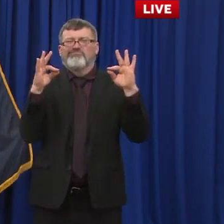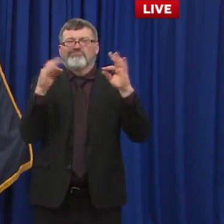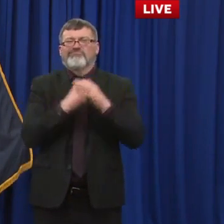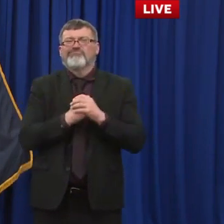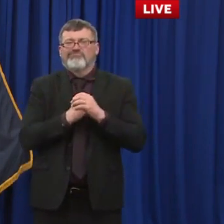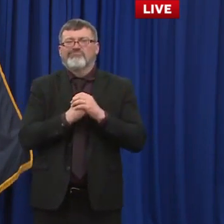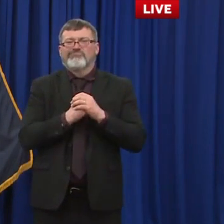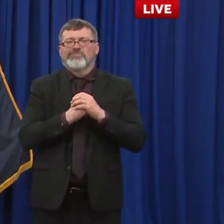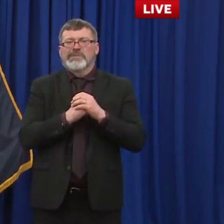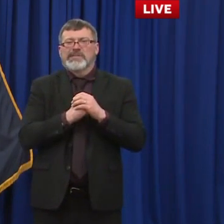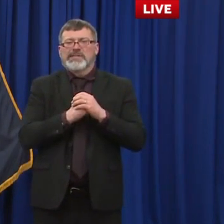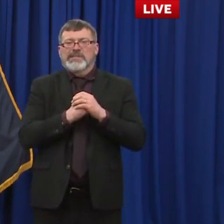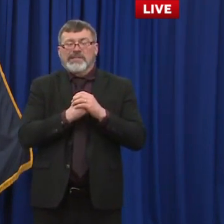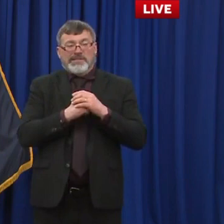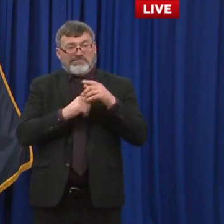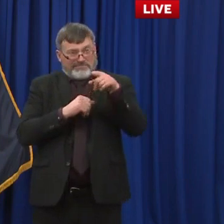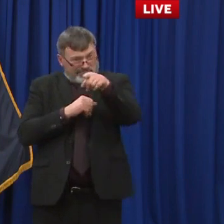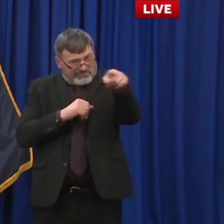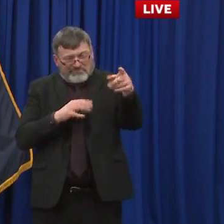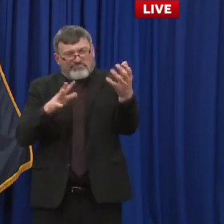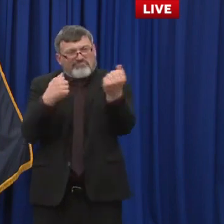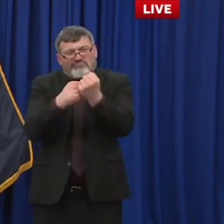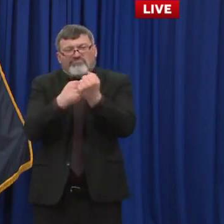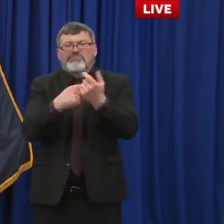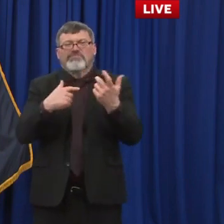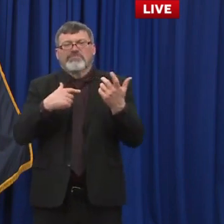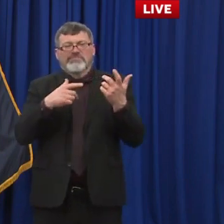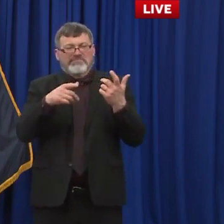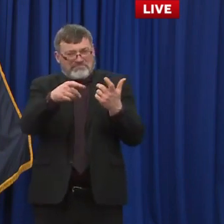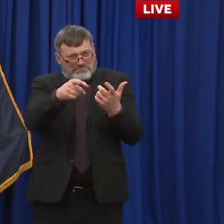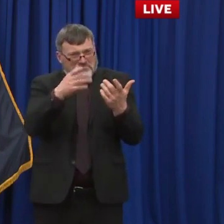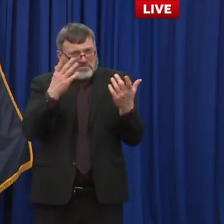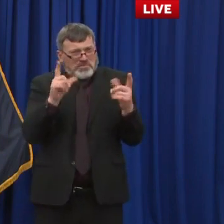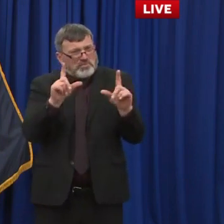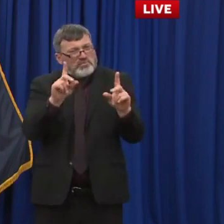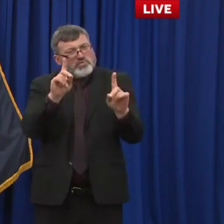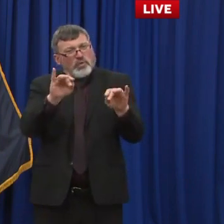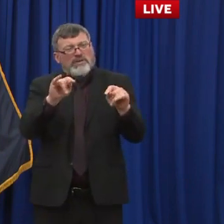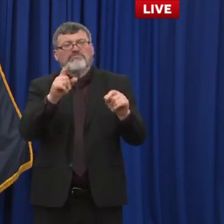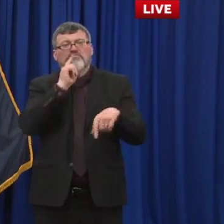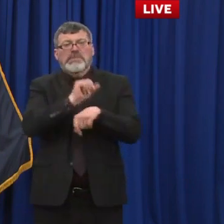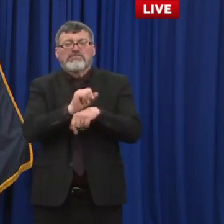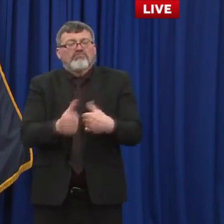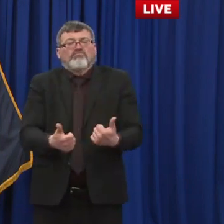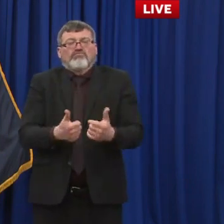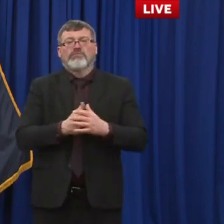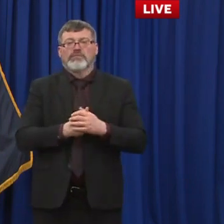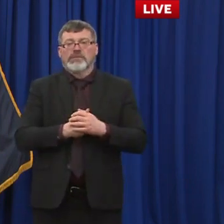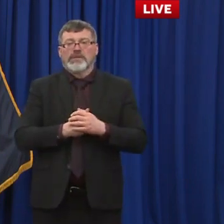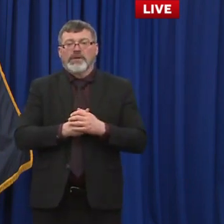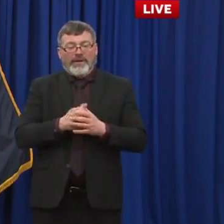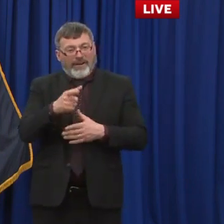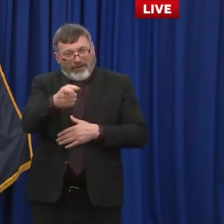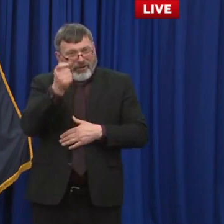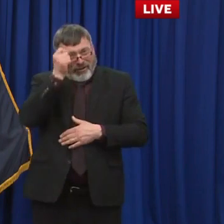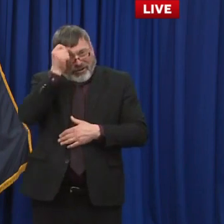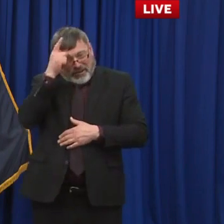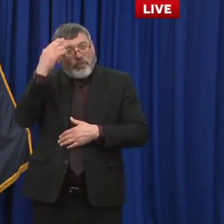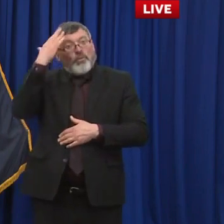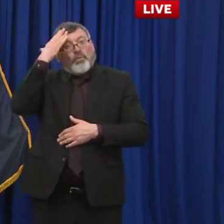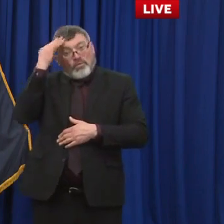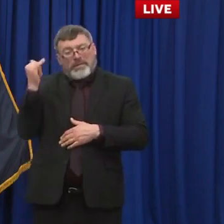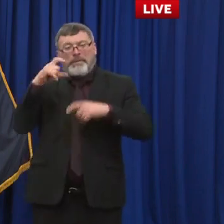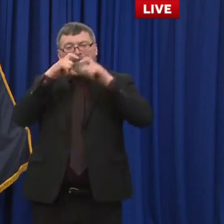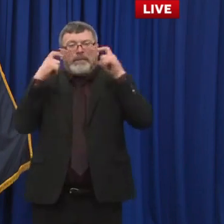they can see the data they can make good decisions for themselves and they understand the hows and whys of what we do the importance of public health having those strong